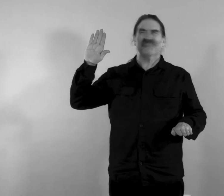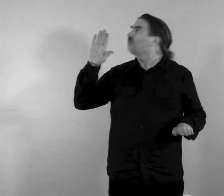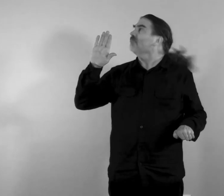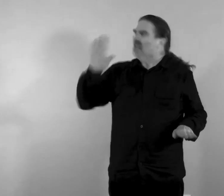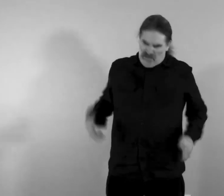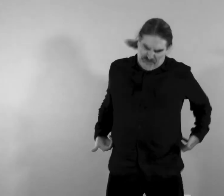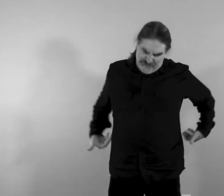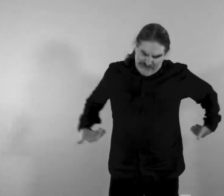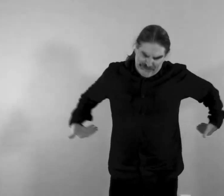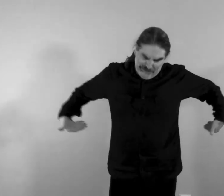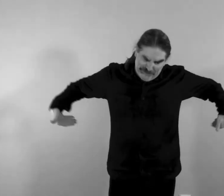and the phoenix